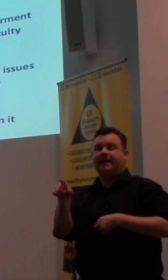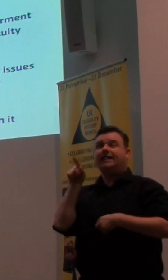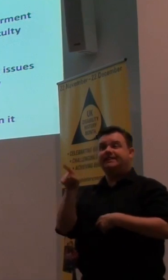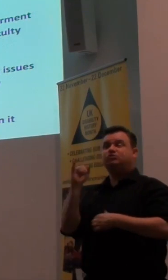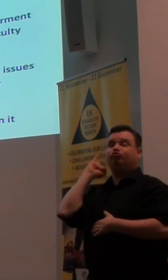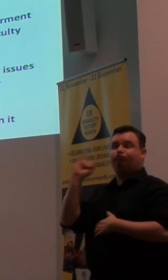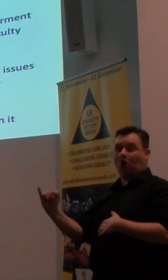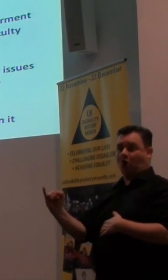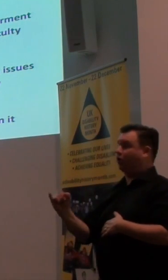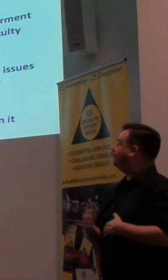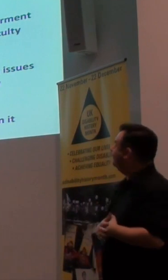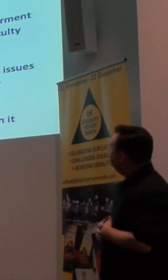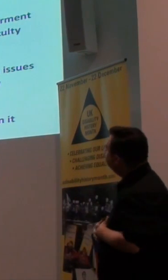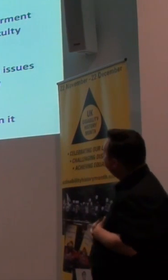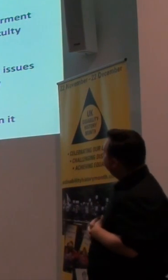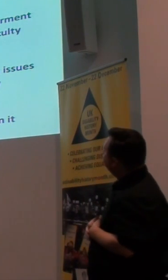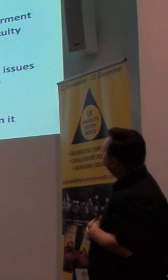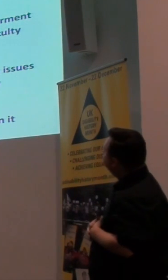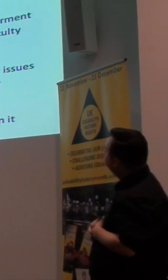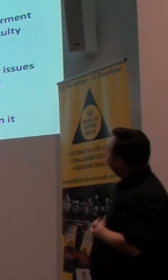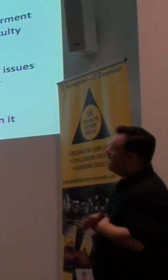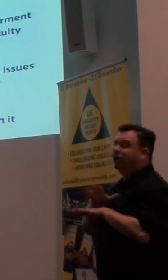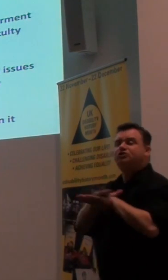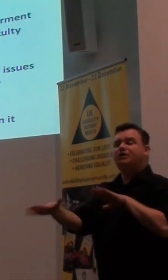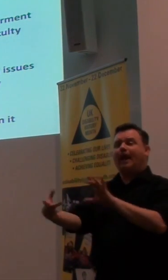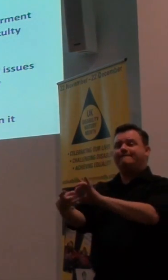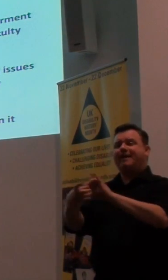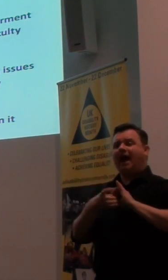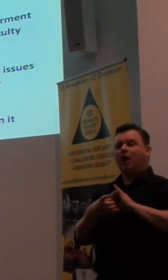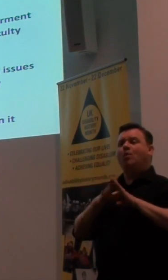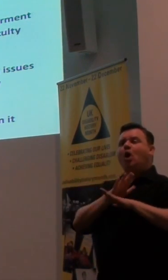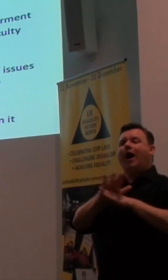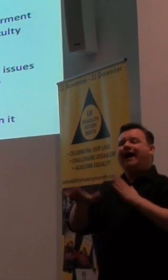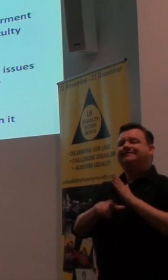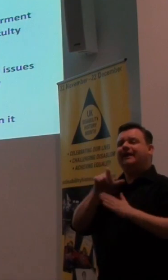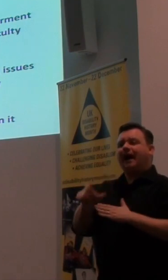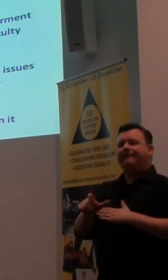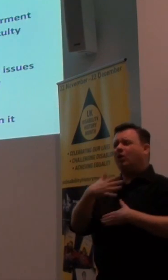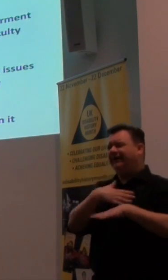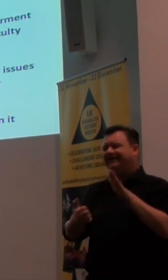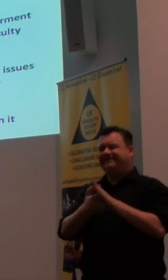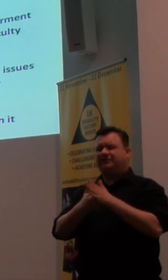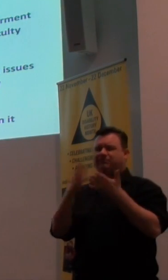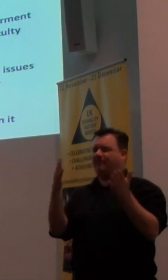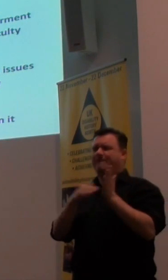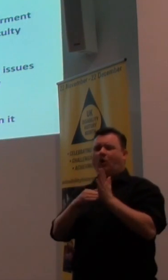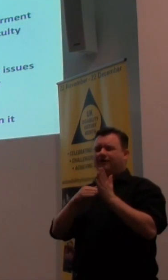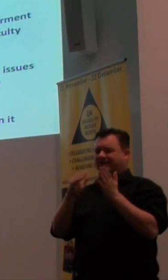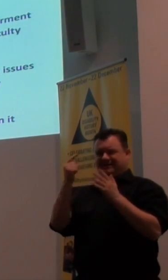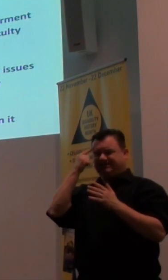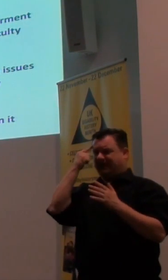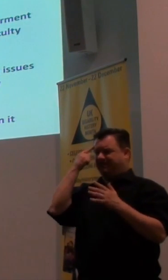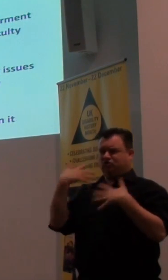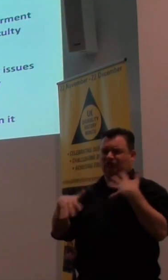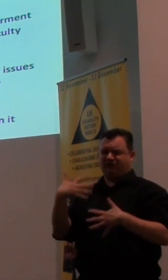most of this language, on the left-hand side. It doesn't apply. We're not handicapped or crippled. We're not idiots, retards, momms, imbeciles, victims,